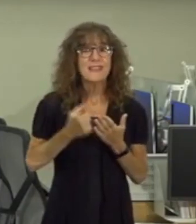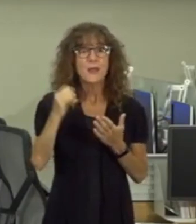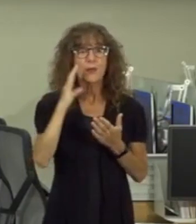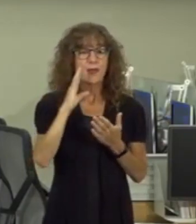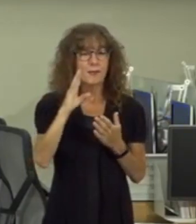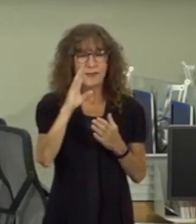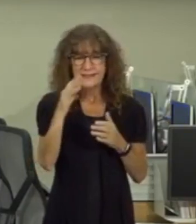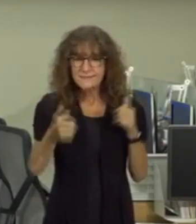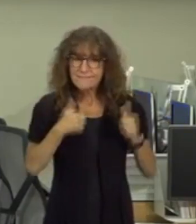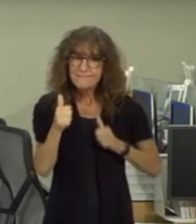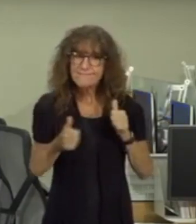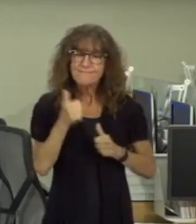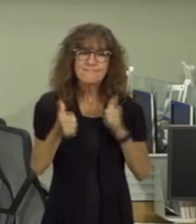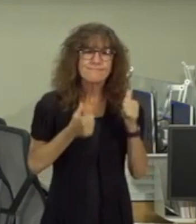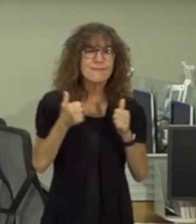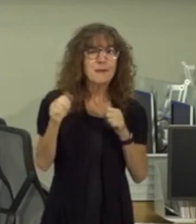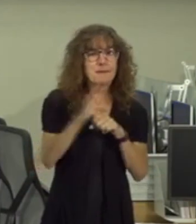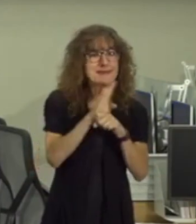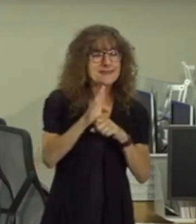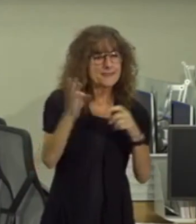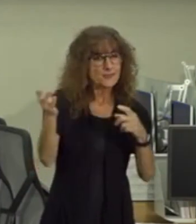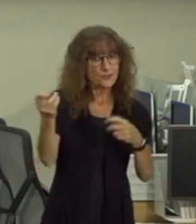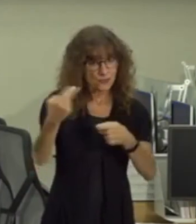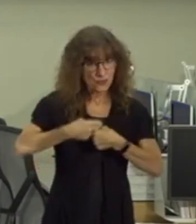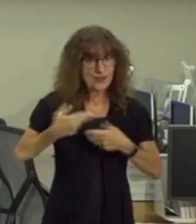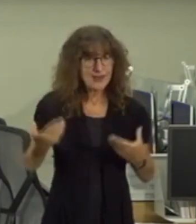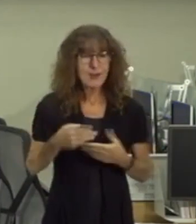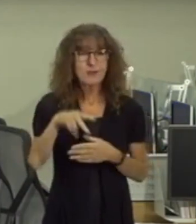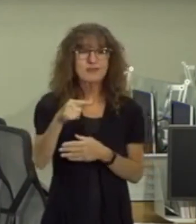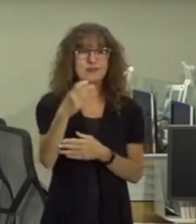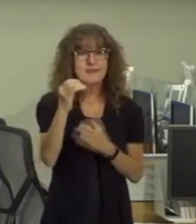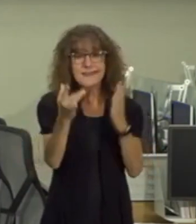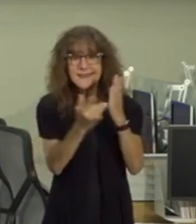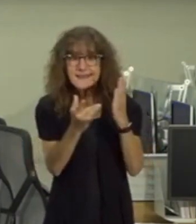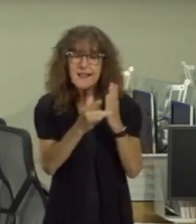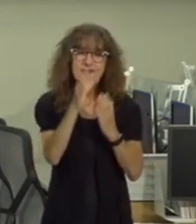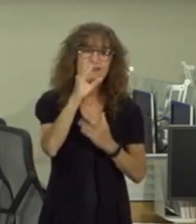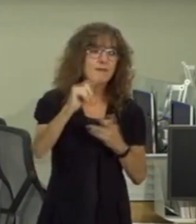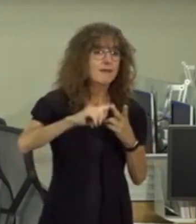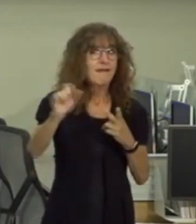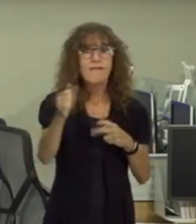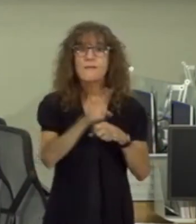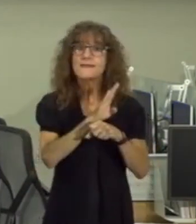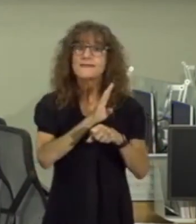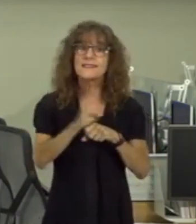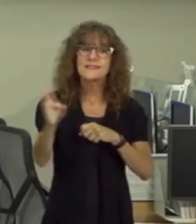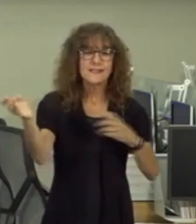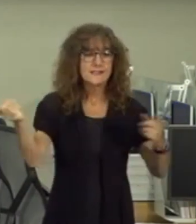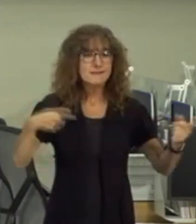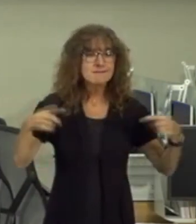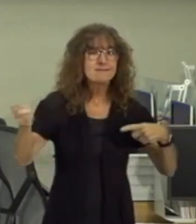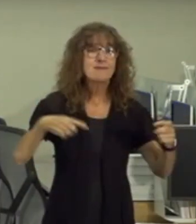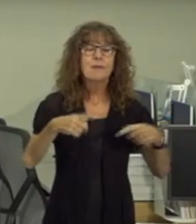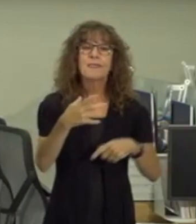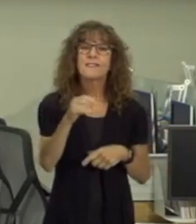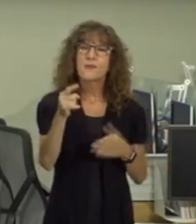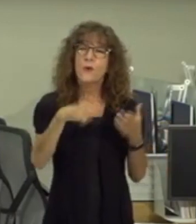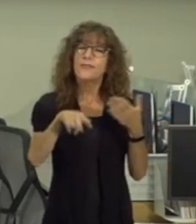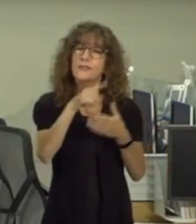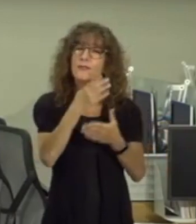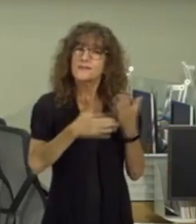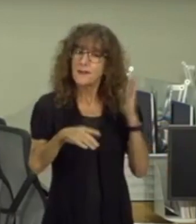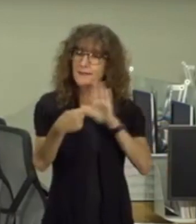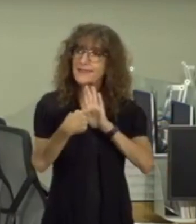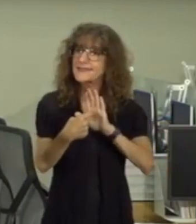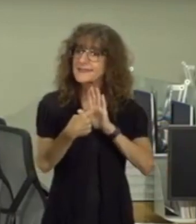aggressive in pursuing businesses to come into prince george's county technology companies other businesses um and so these these are some